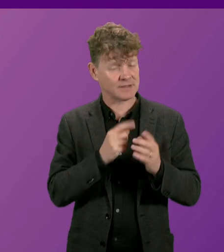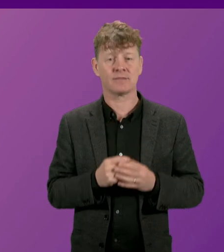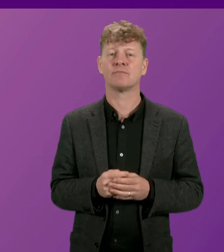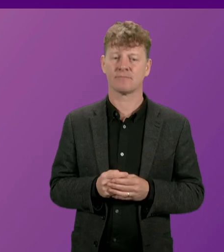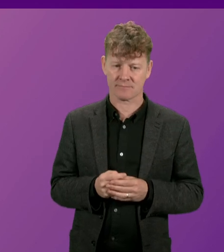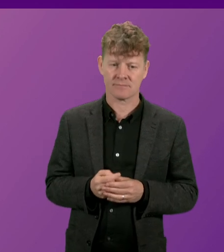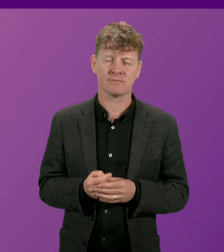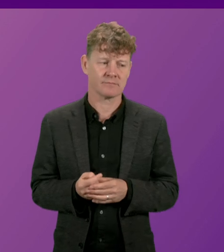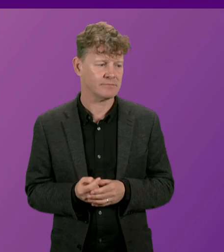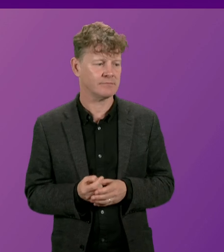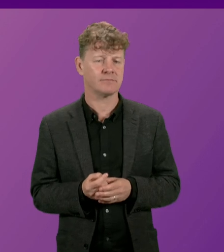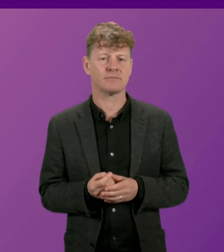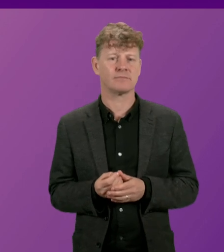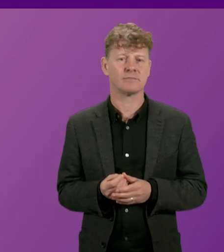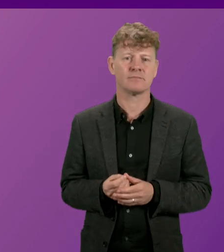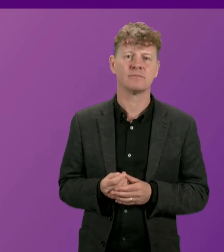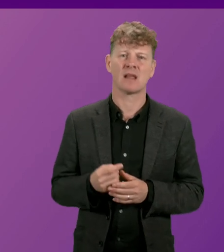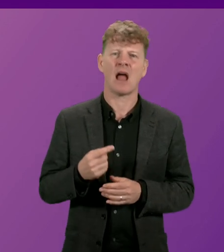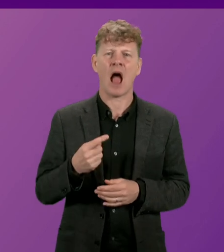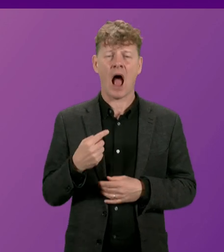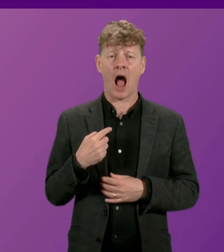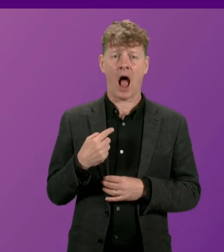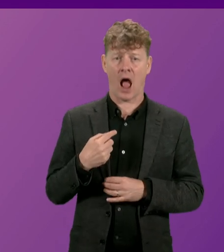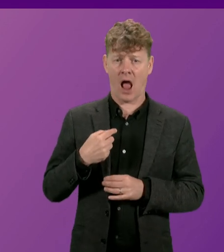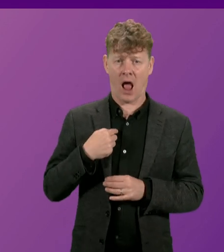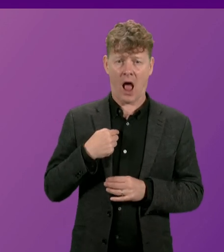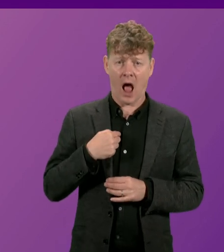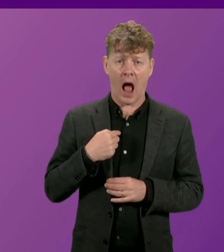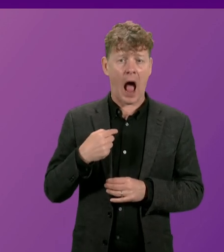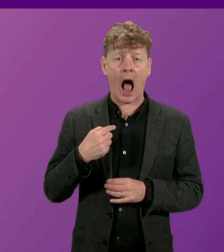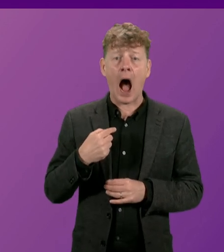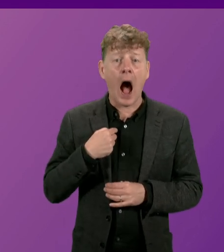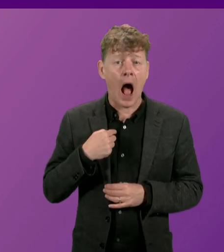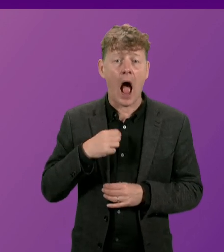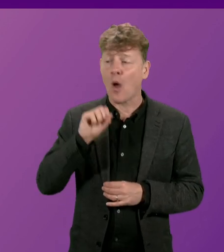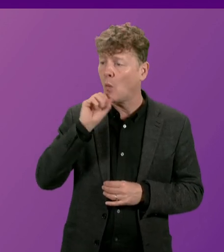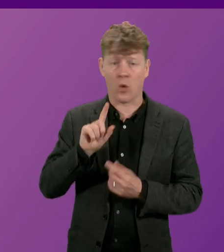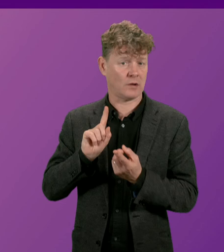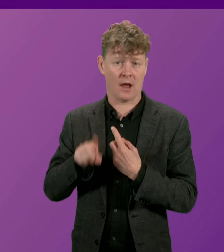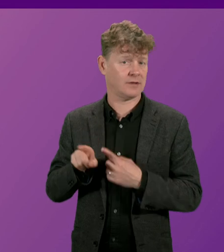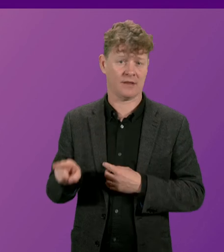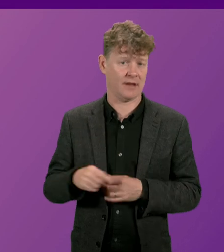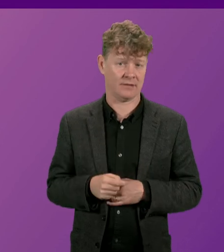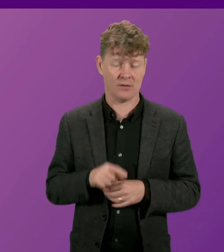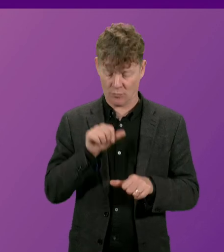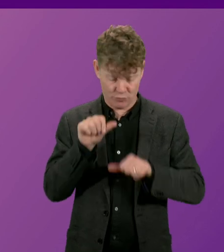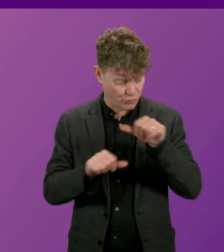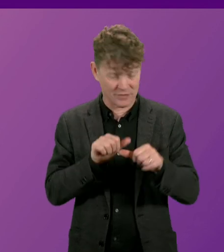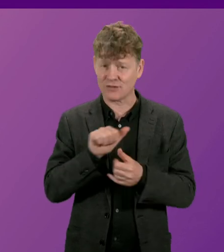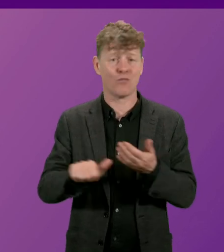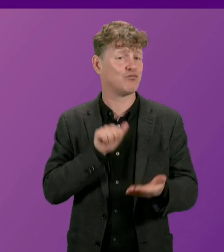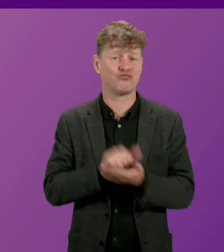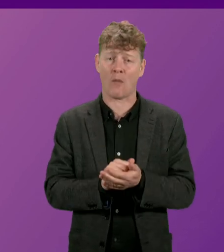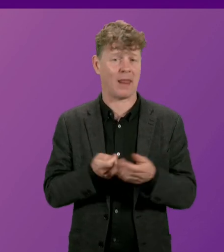I have no intention of doing that because the process has been properly conducted and